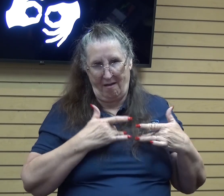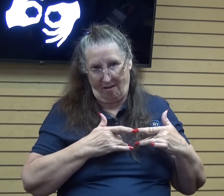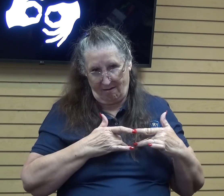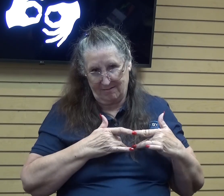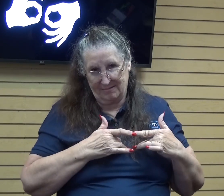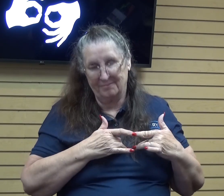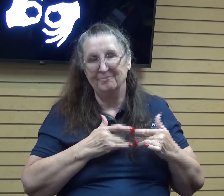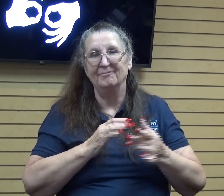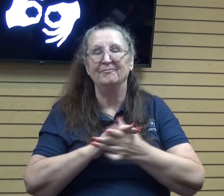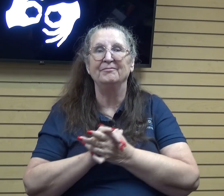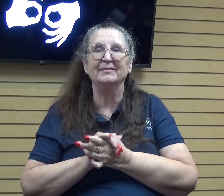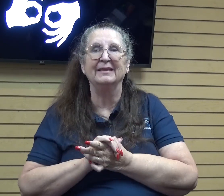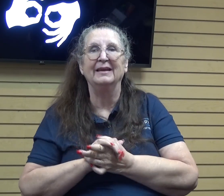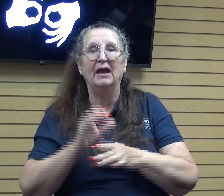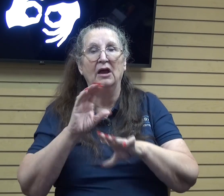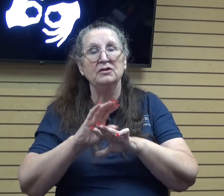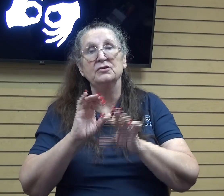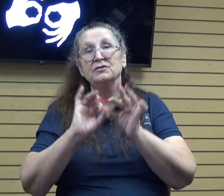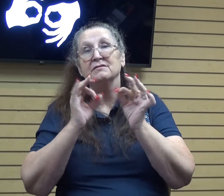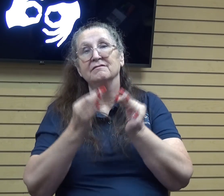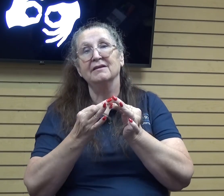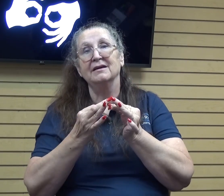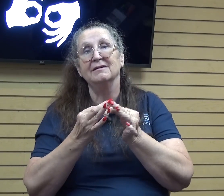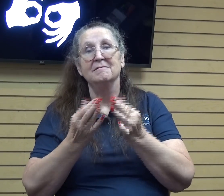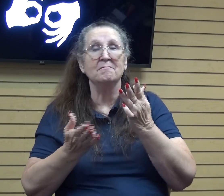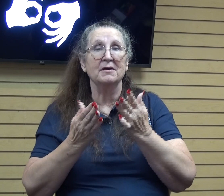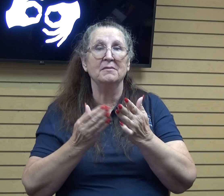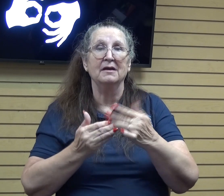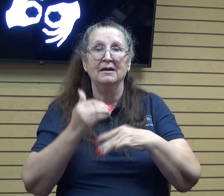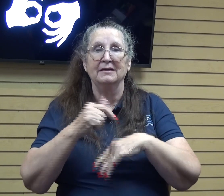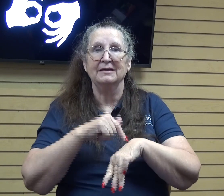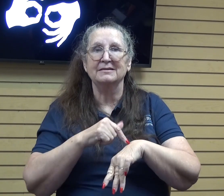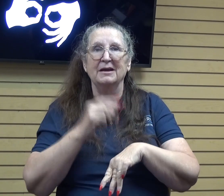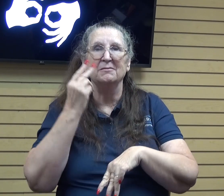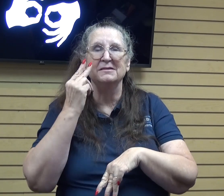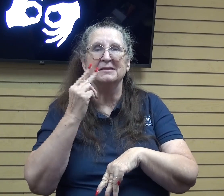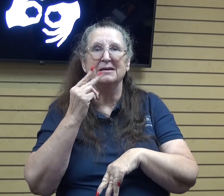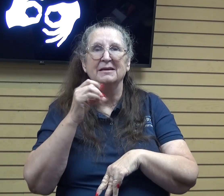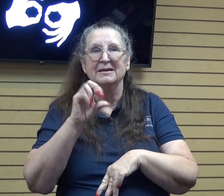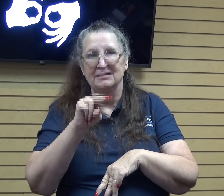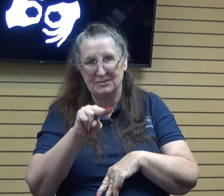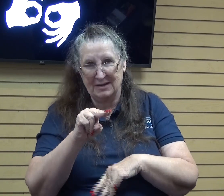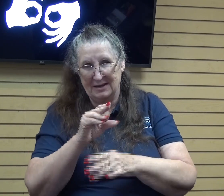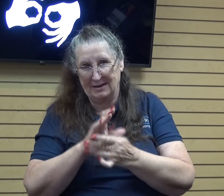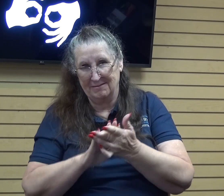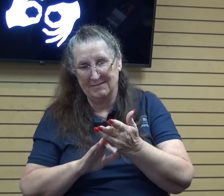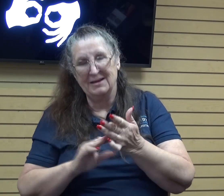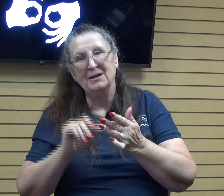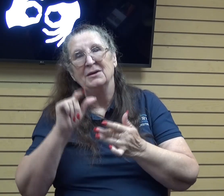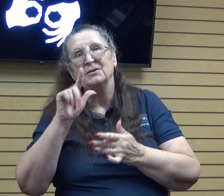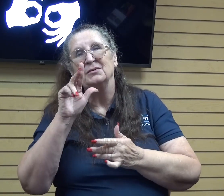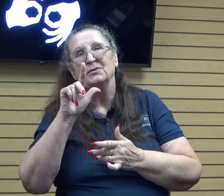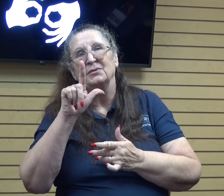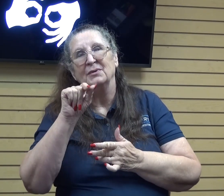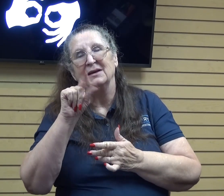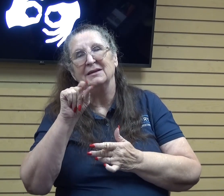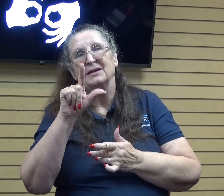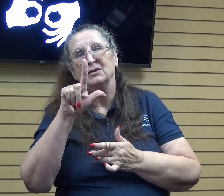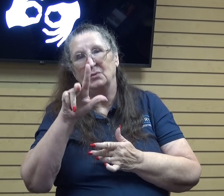so church family uh probably next time when we see each other is going to be january 2023 for now i'm going to tell you merry